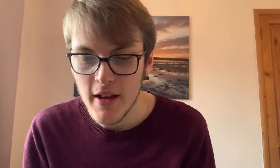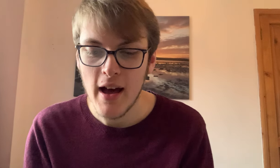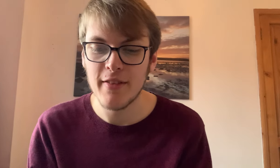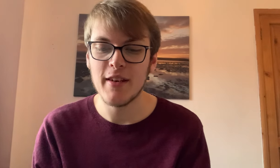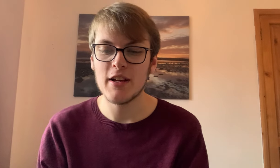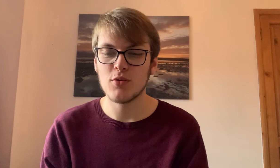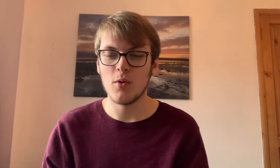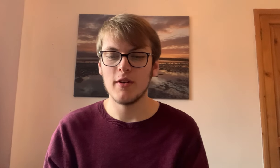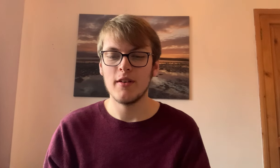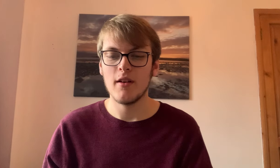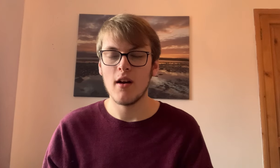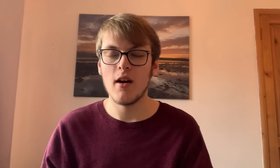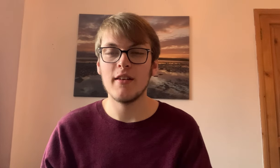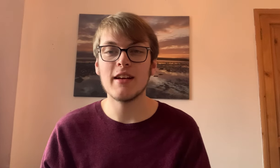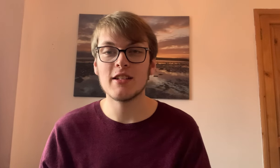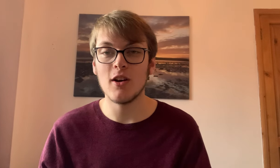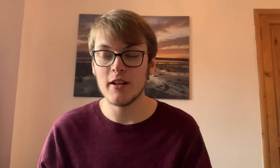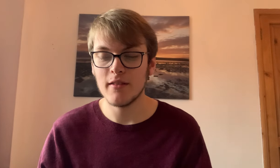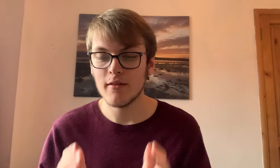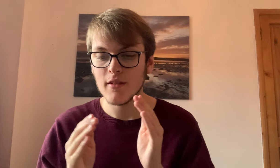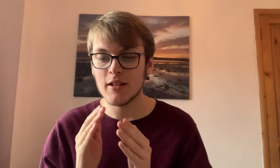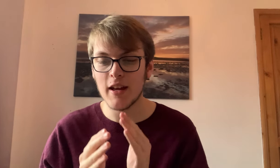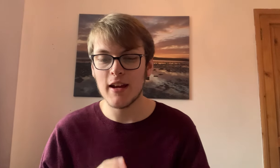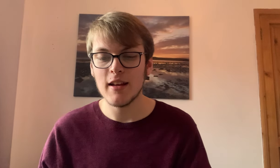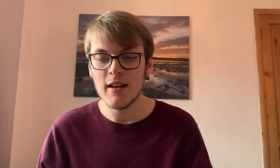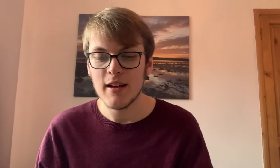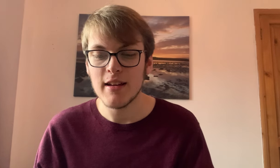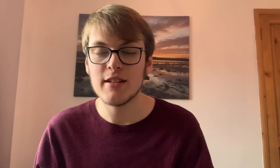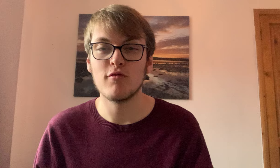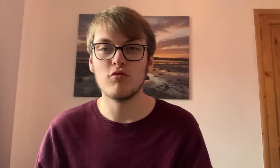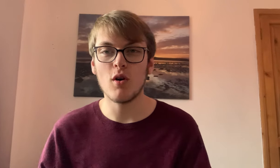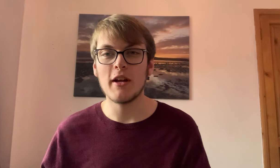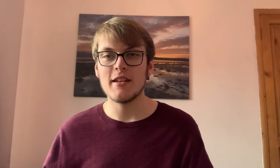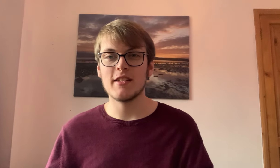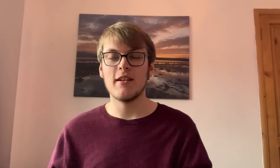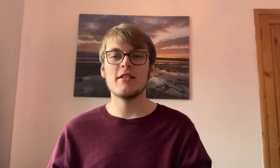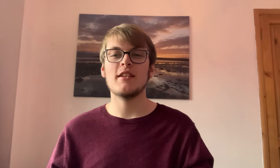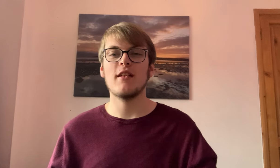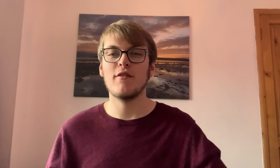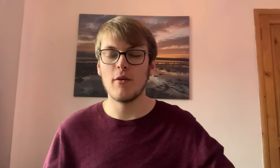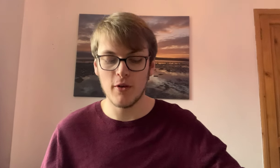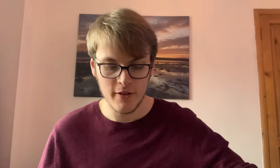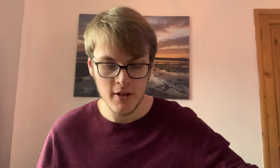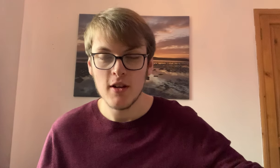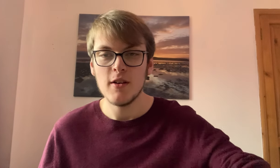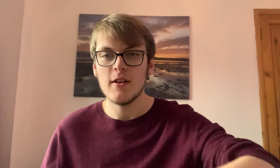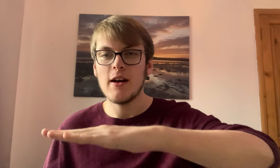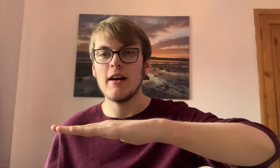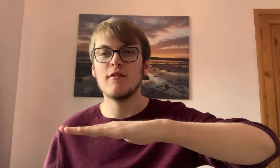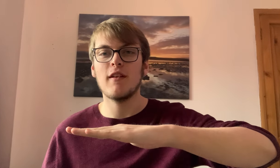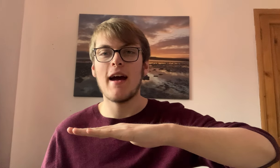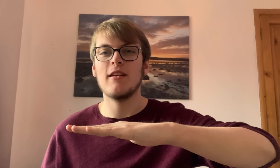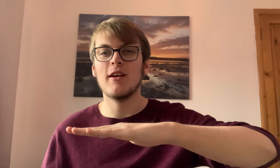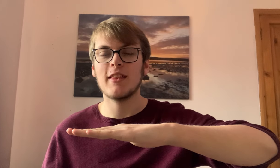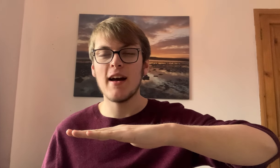And the next one, next sign today is rocket. Now, this is another fun one. Hand flat out like that.